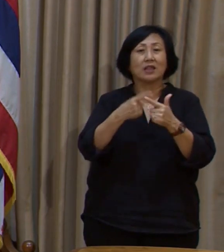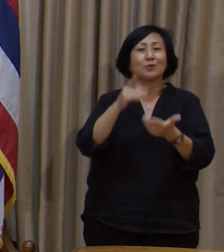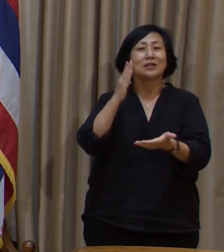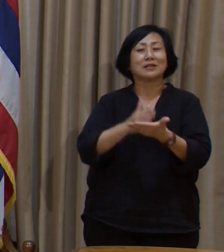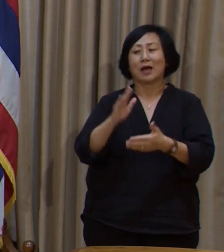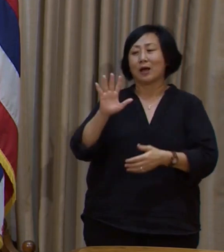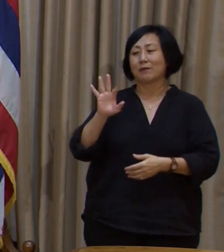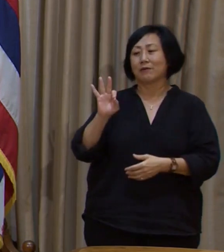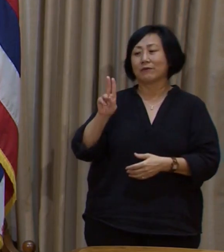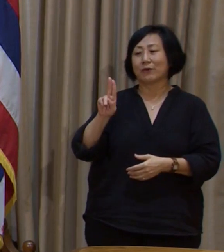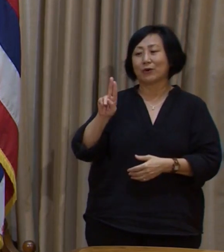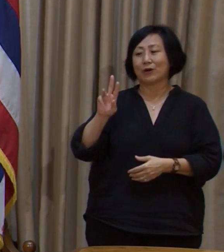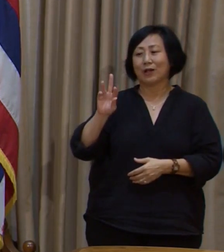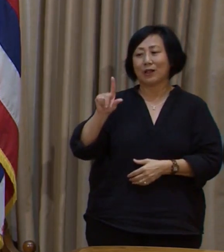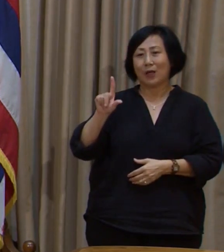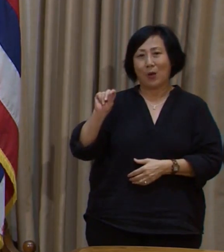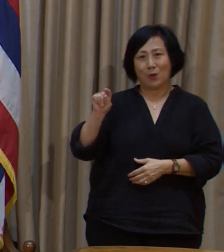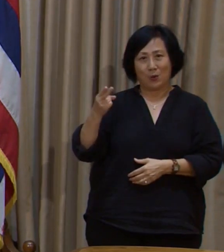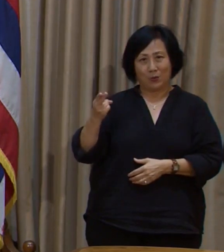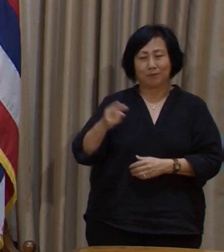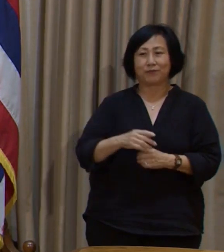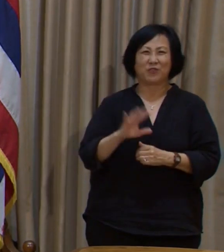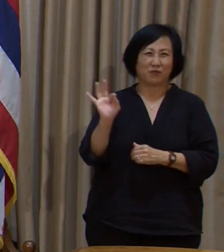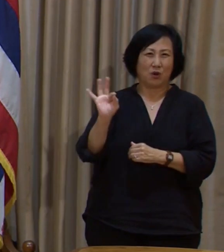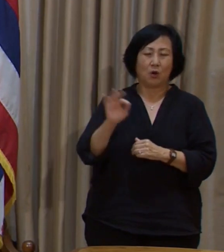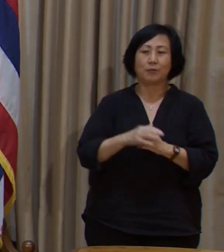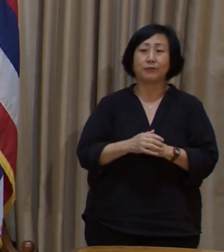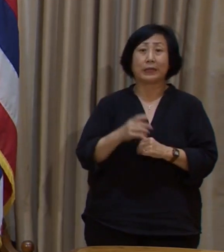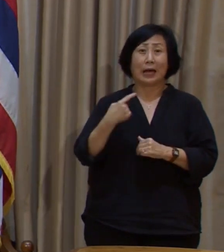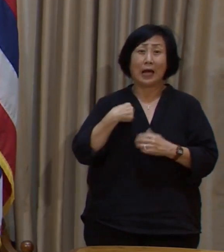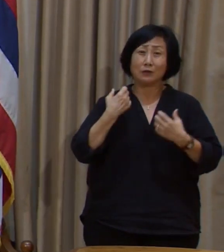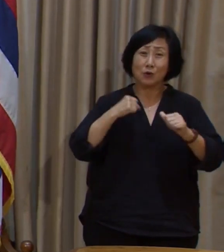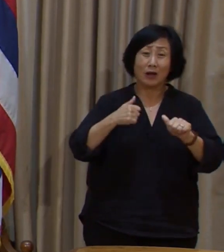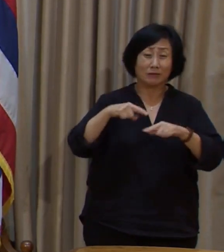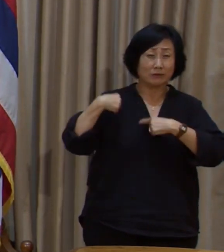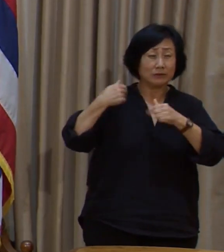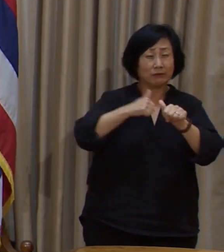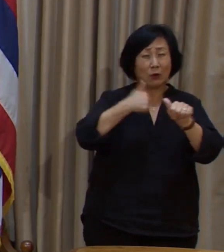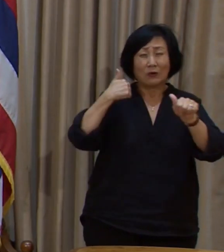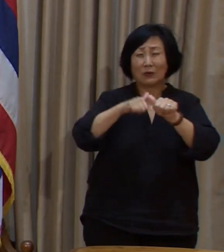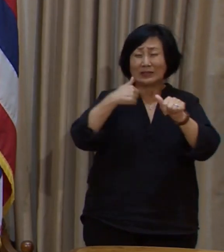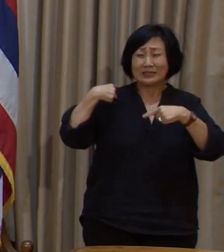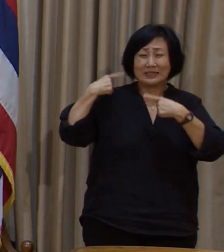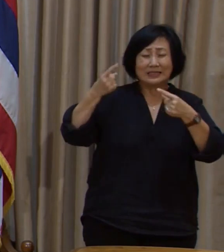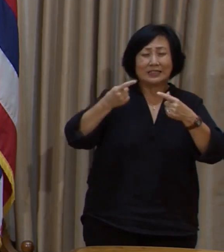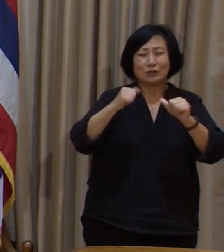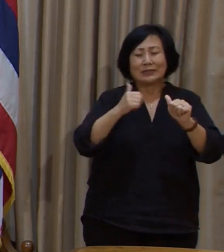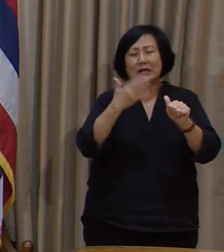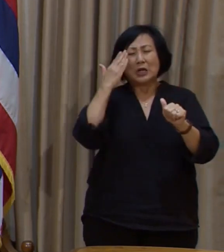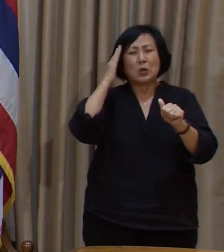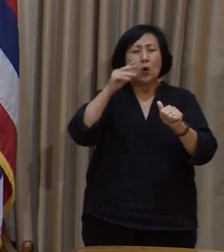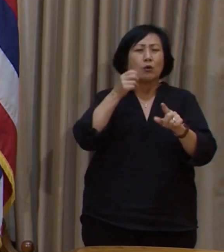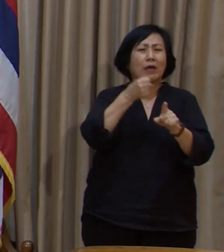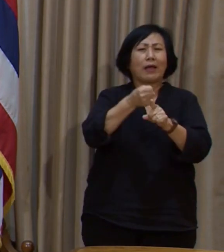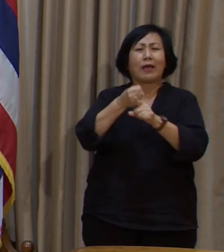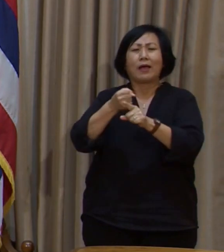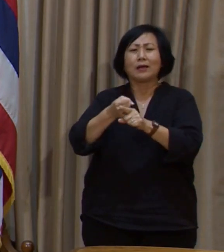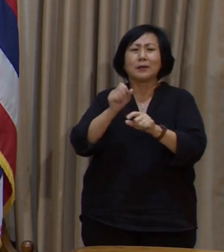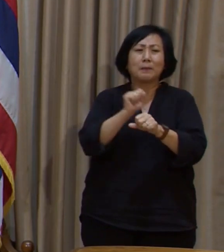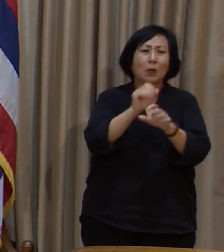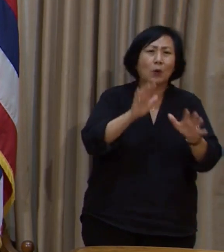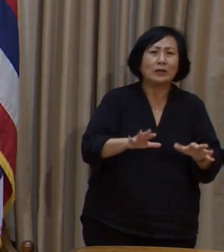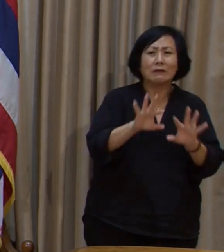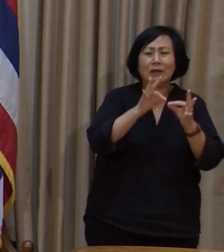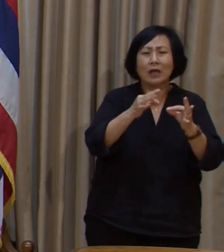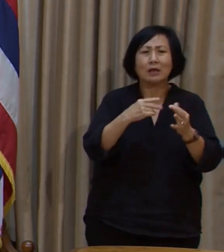We have taken every action possible to avoid furloughs because I know how hard this will be for employees